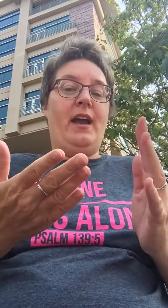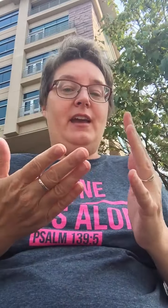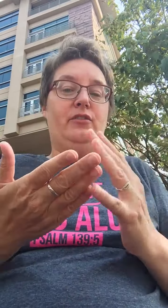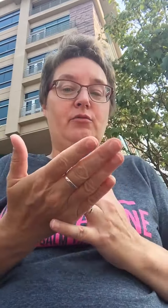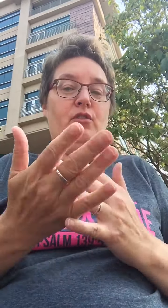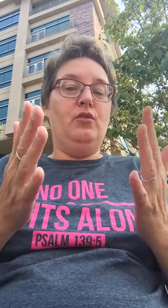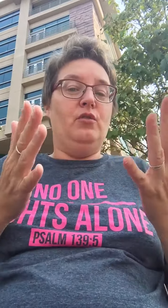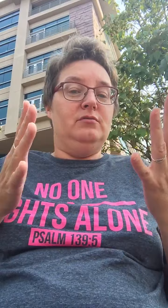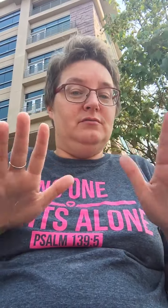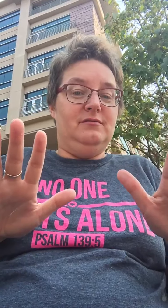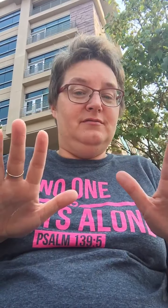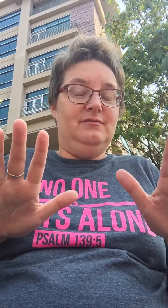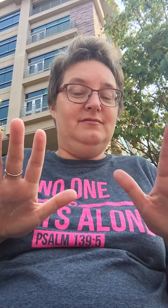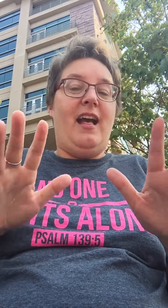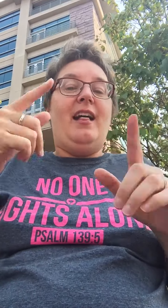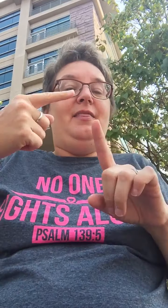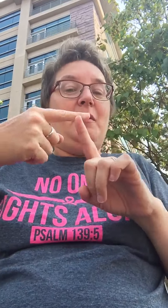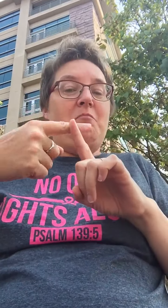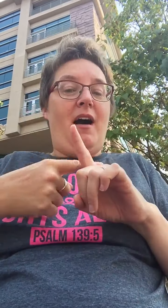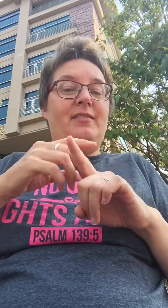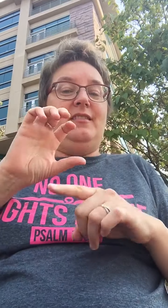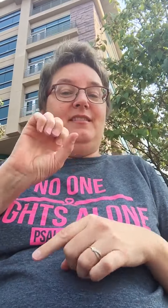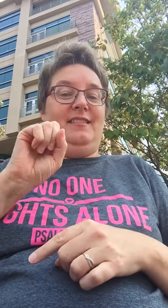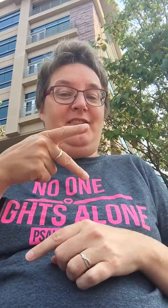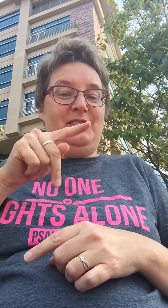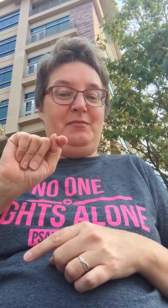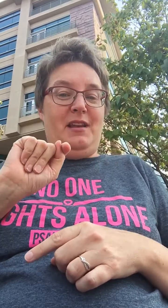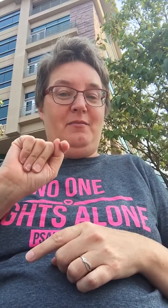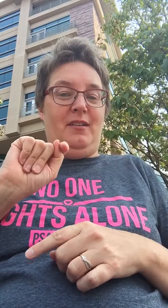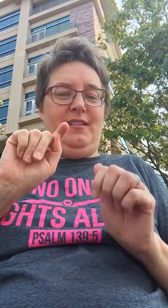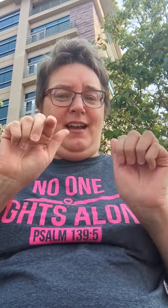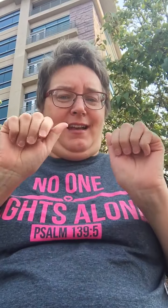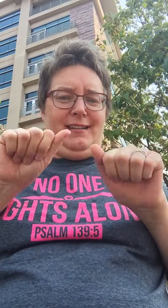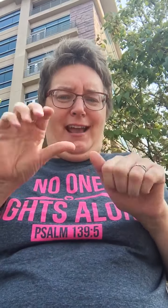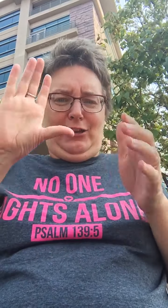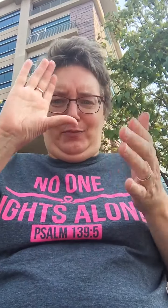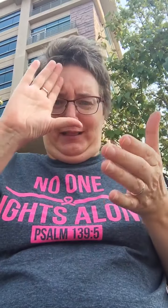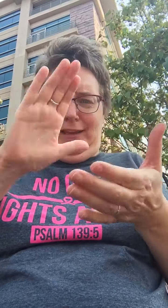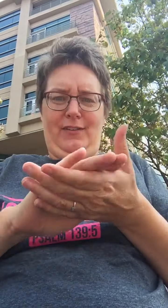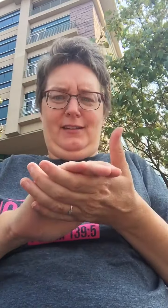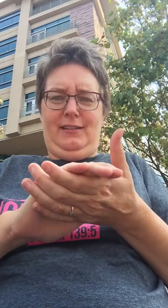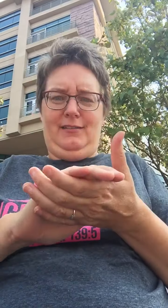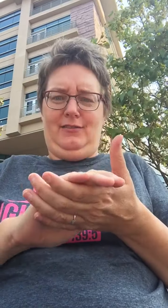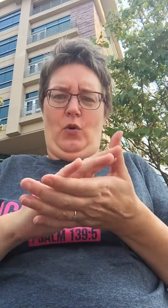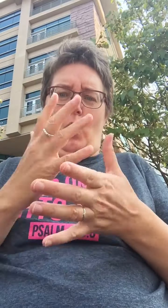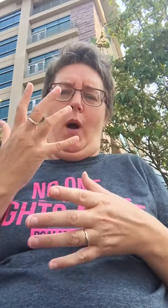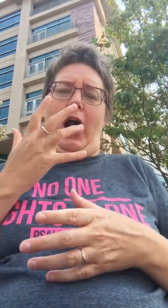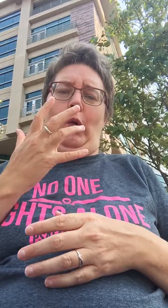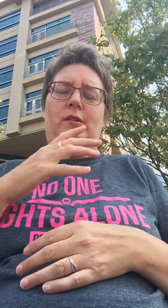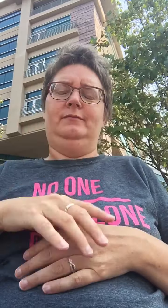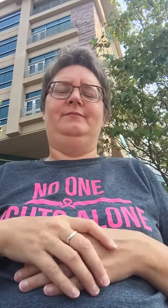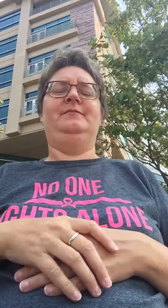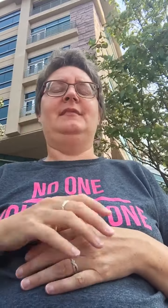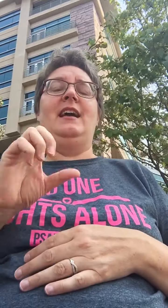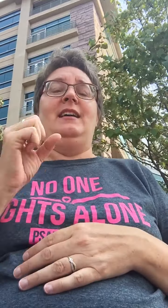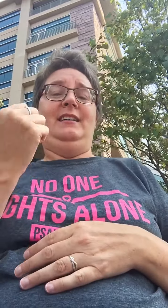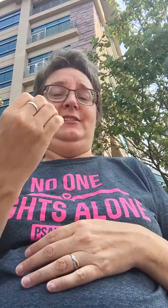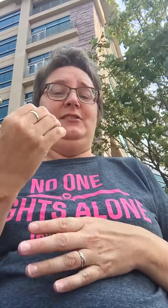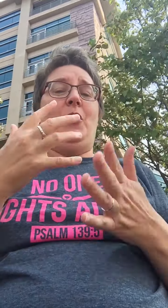through the month of September. Can you believe it? Wow. So